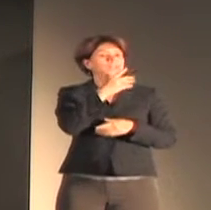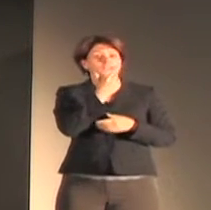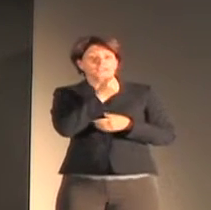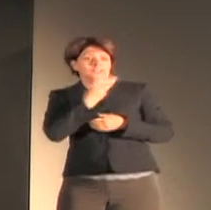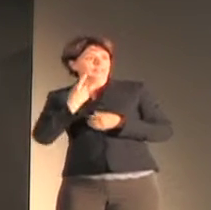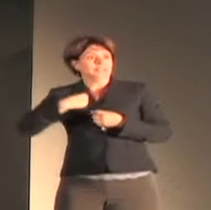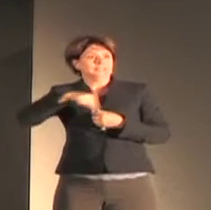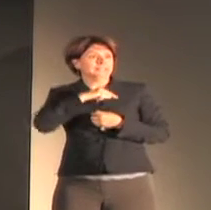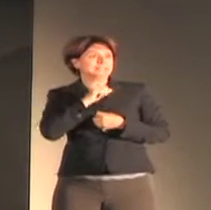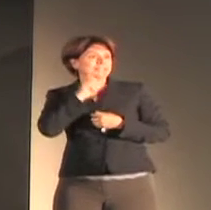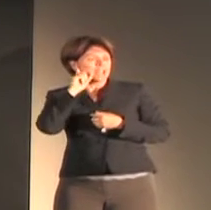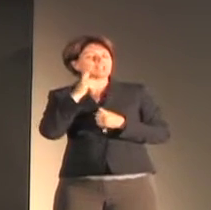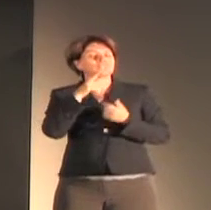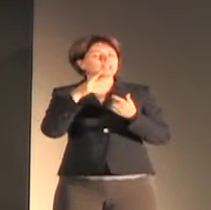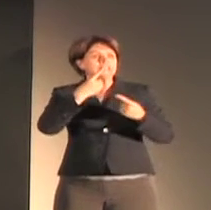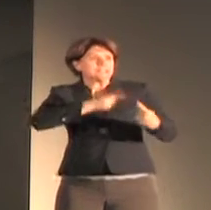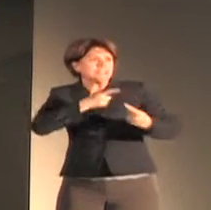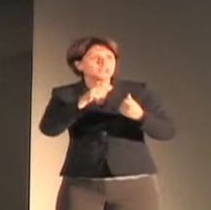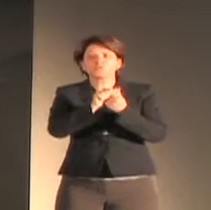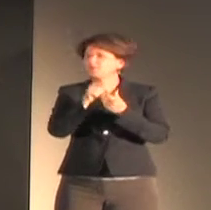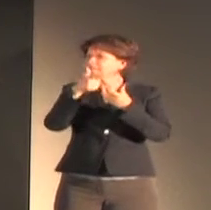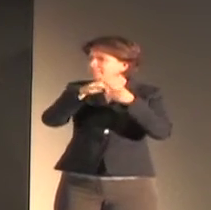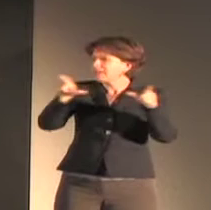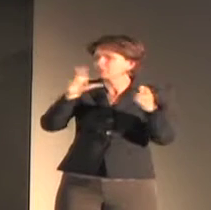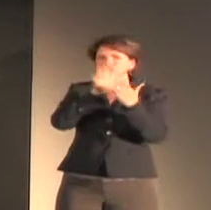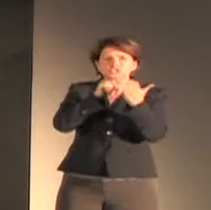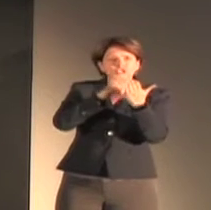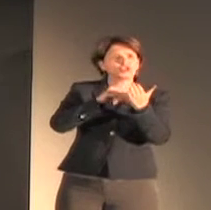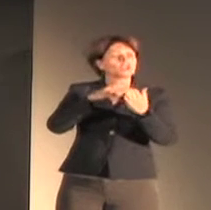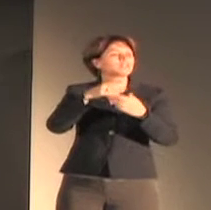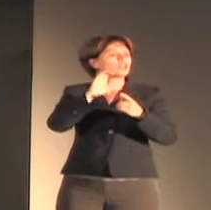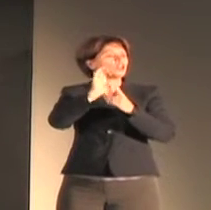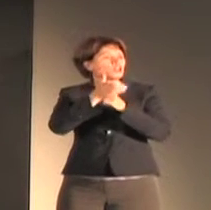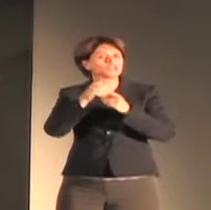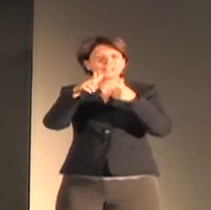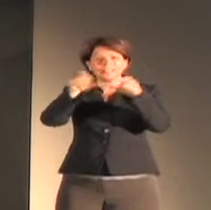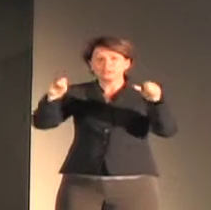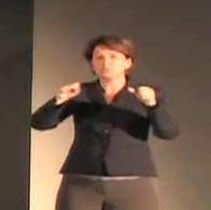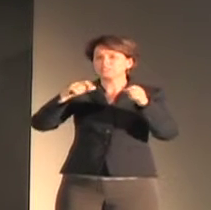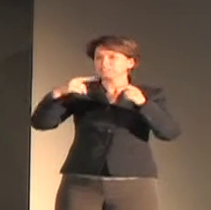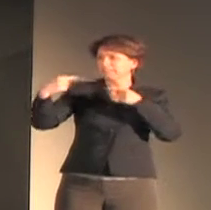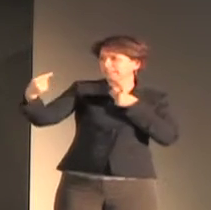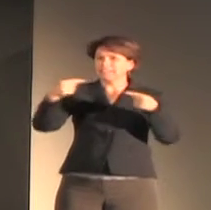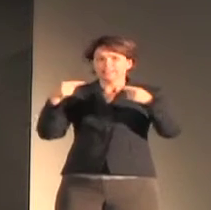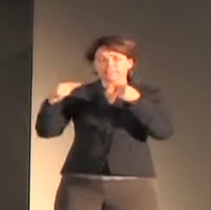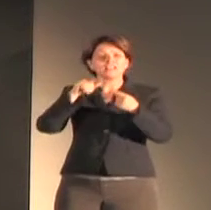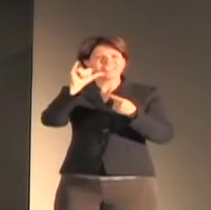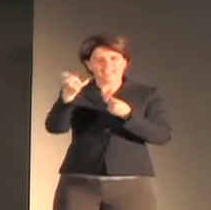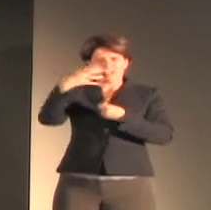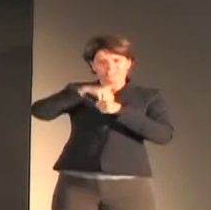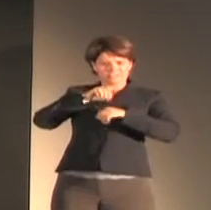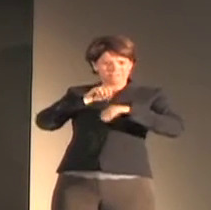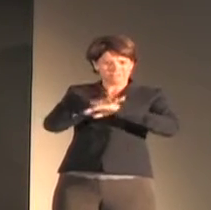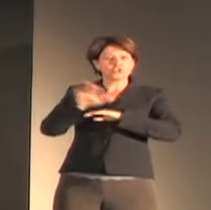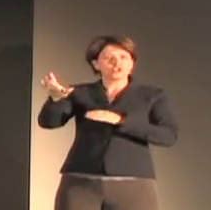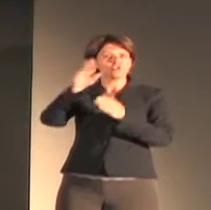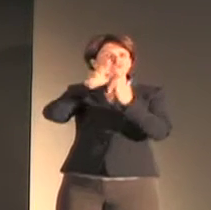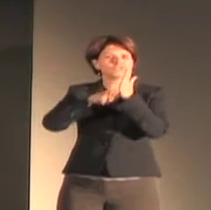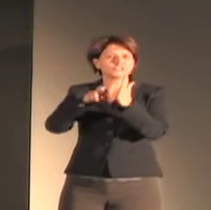linguistic and cultural divides as an important influence in her linguistic work on sign languages